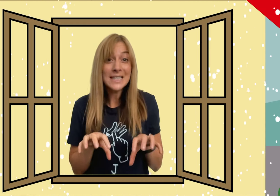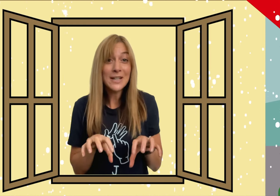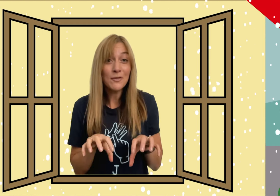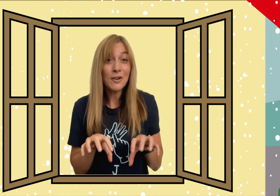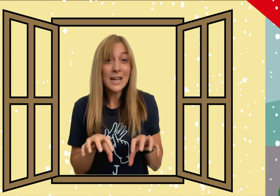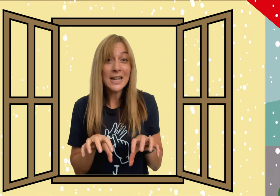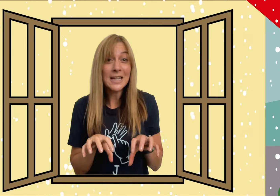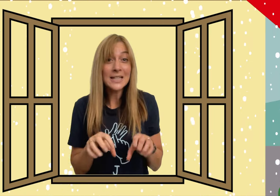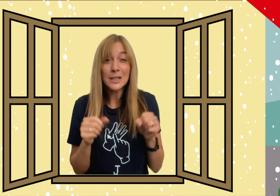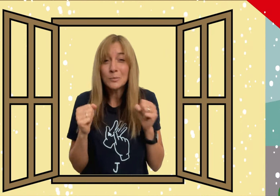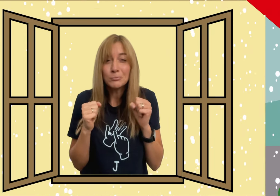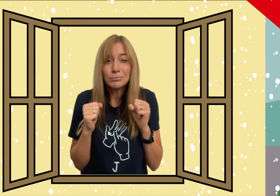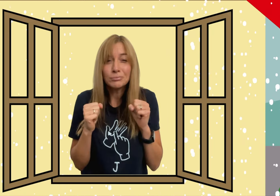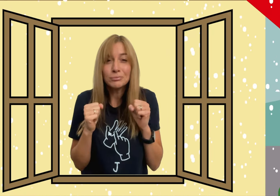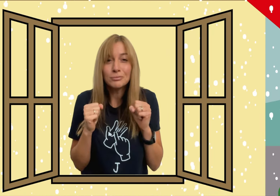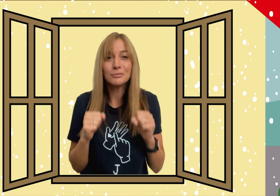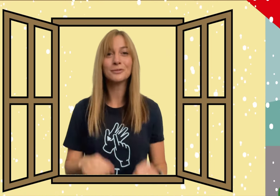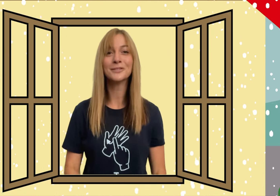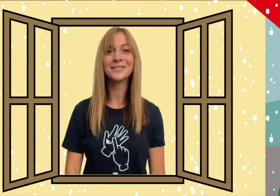poor Wincy freeze